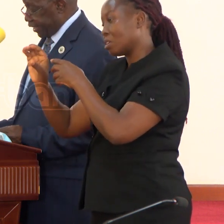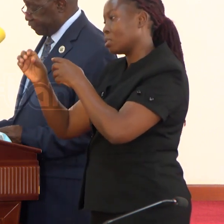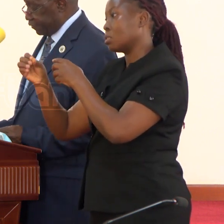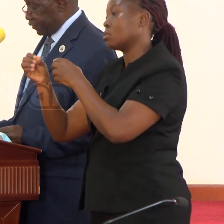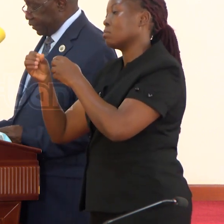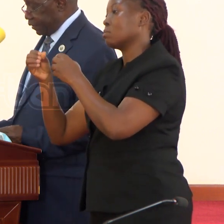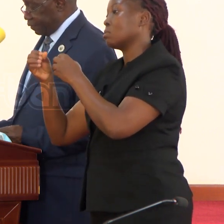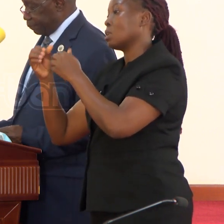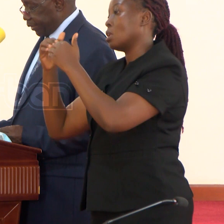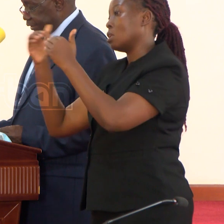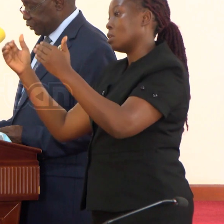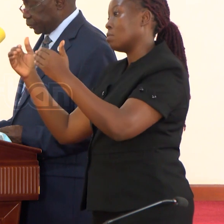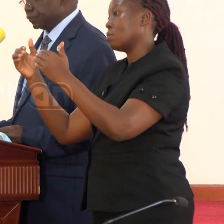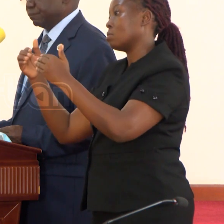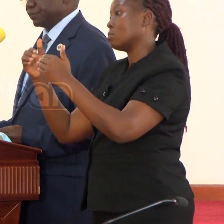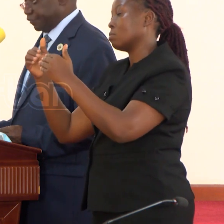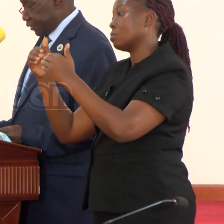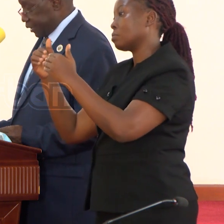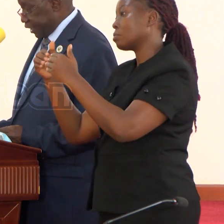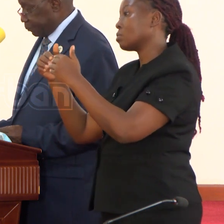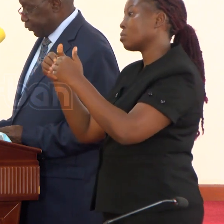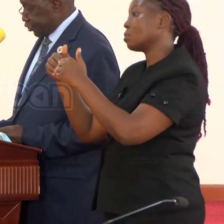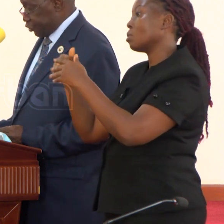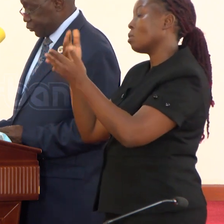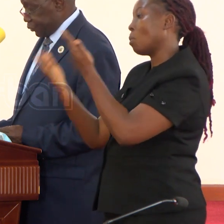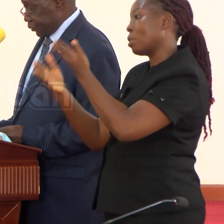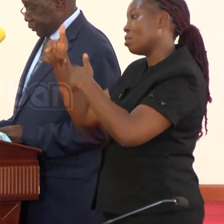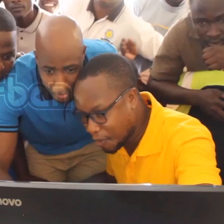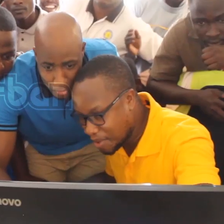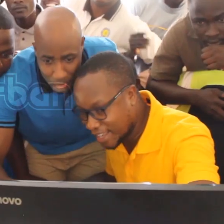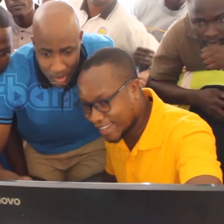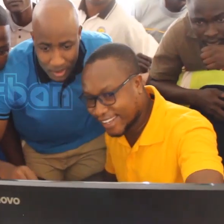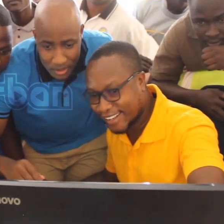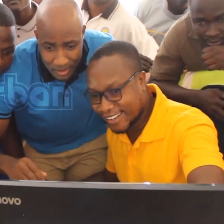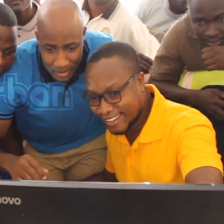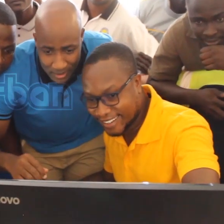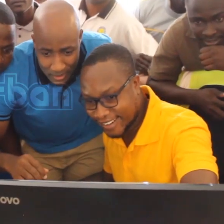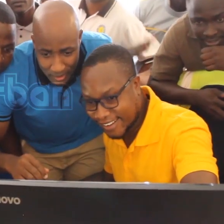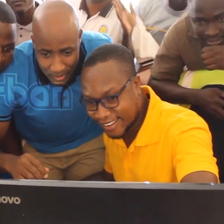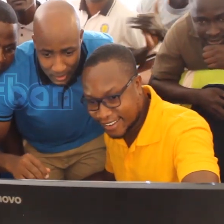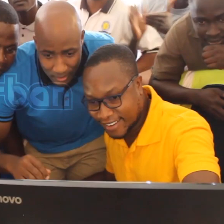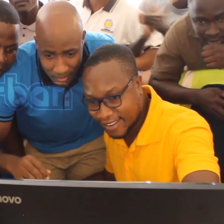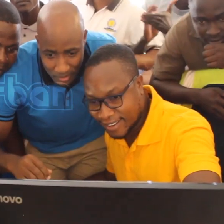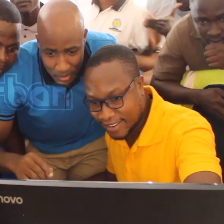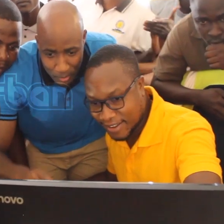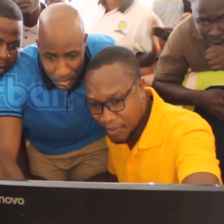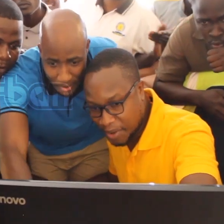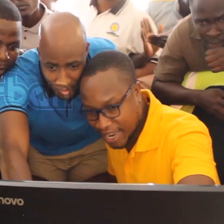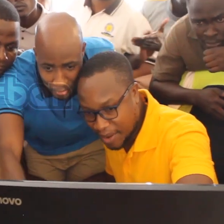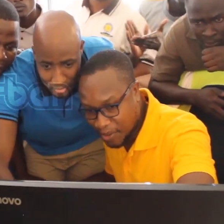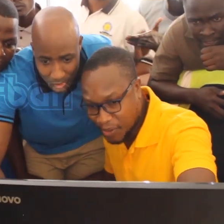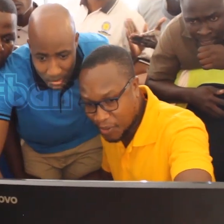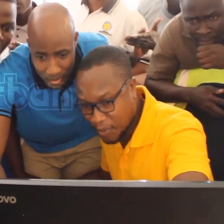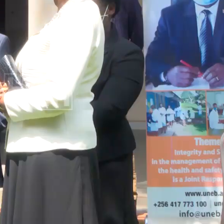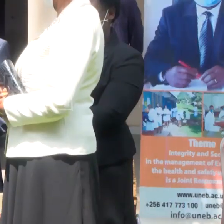.5%, compared to 79.2%. The female candidates reported that they performed better than